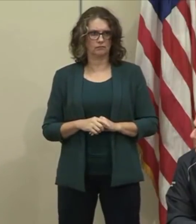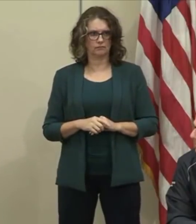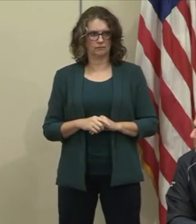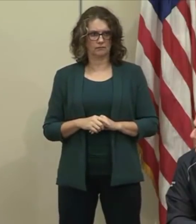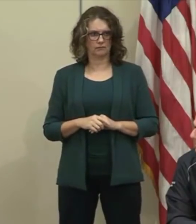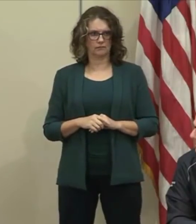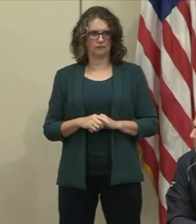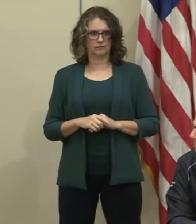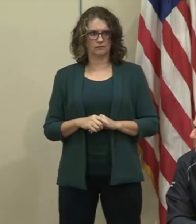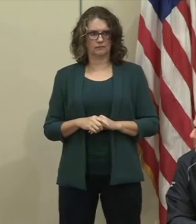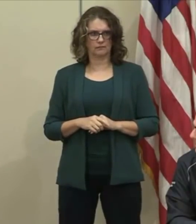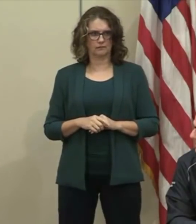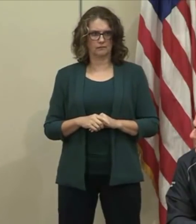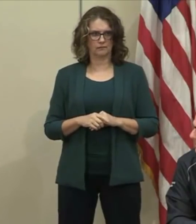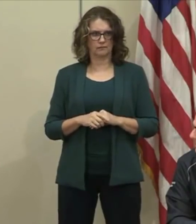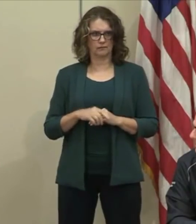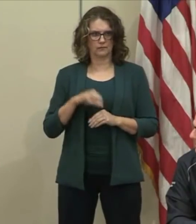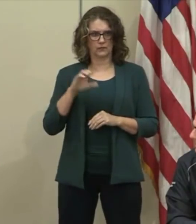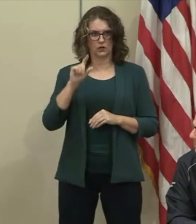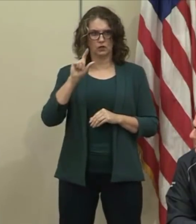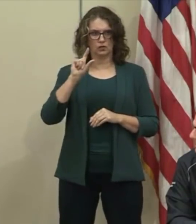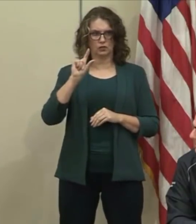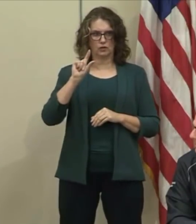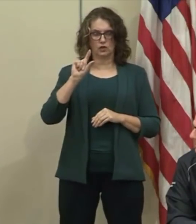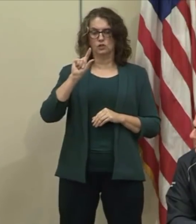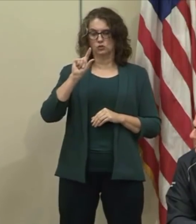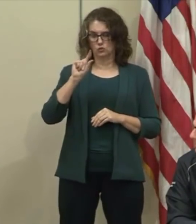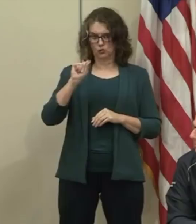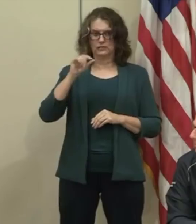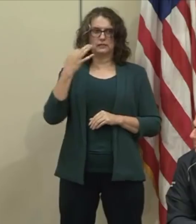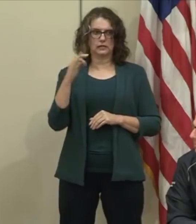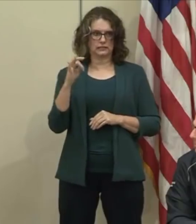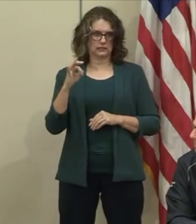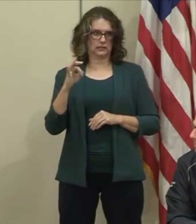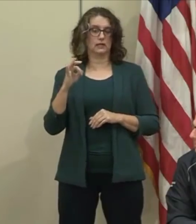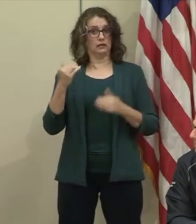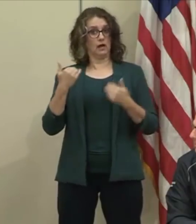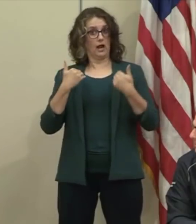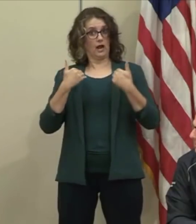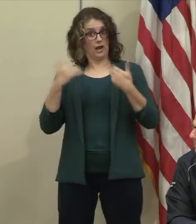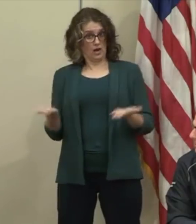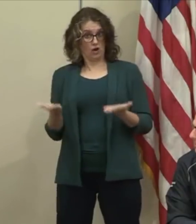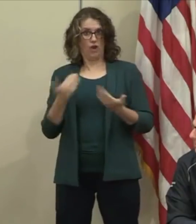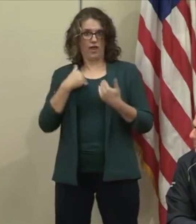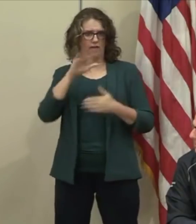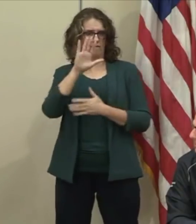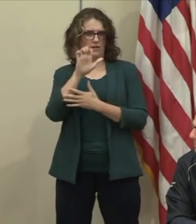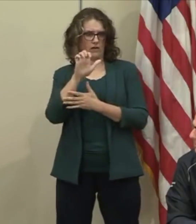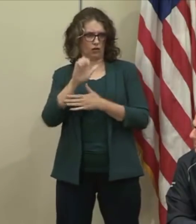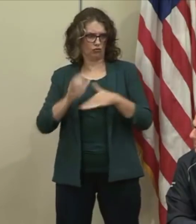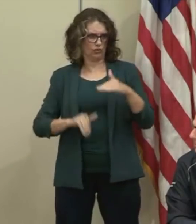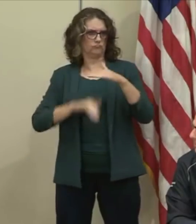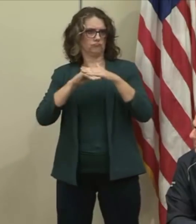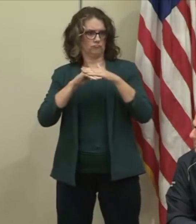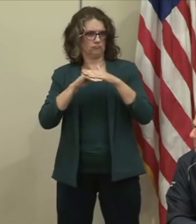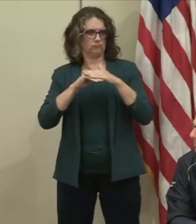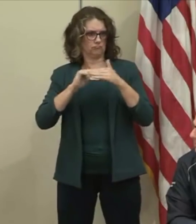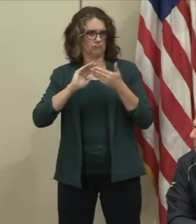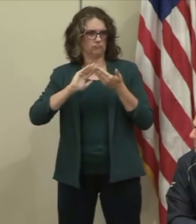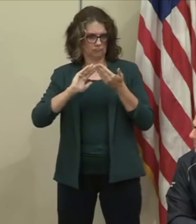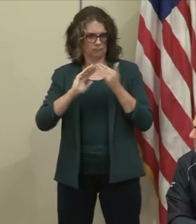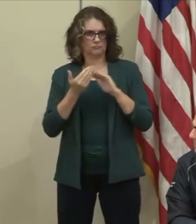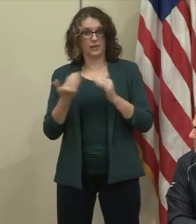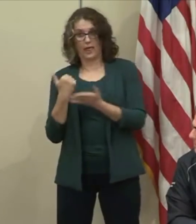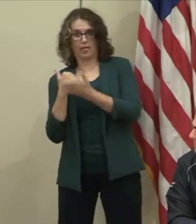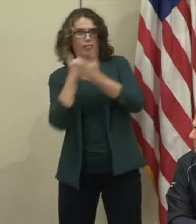had up to 500 members on active duty to help the community of Tulsa, Fort Gibson,